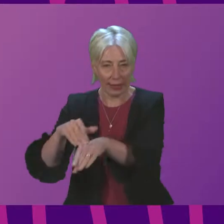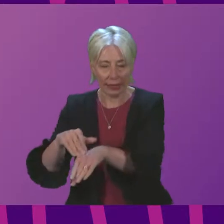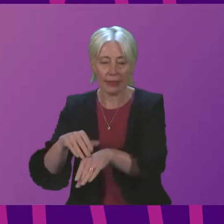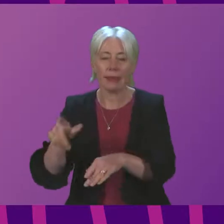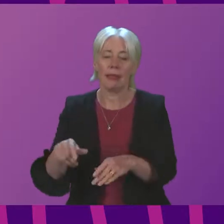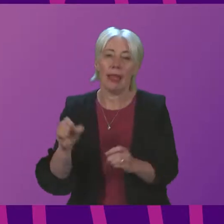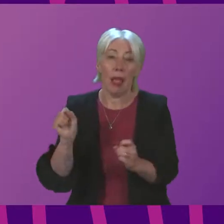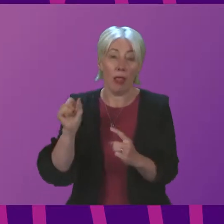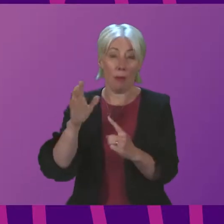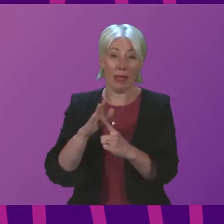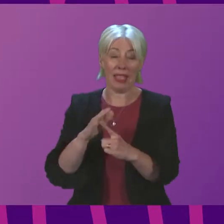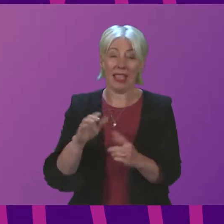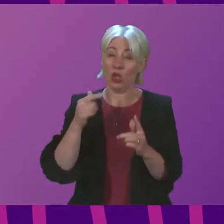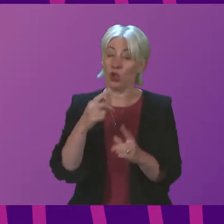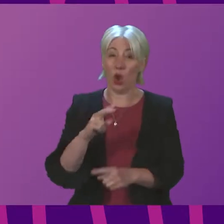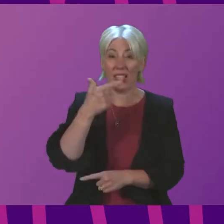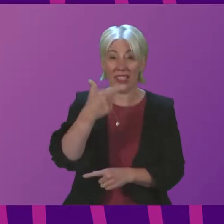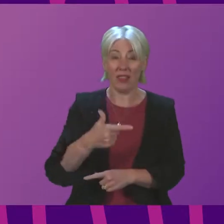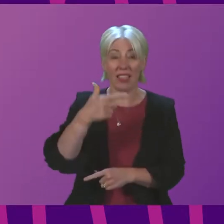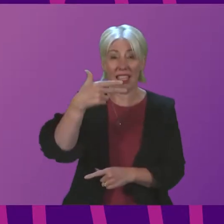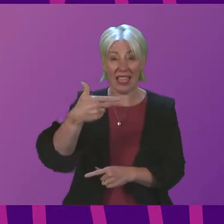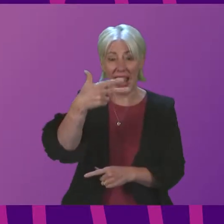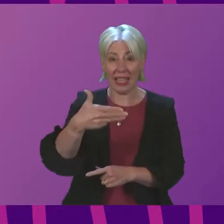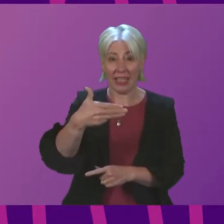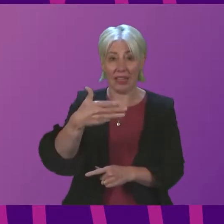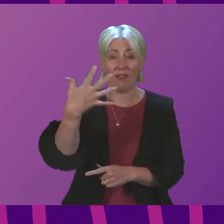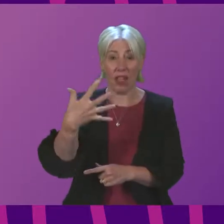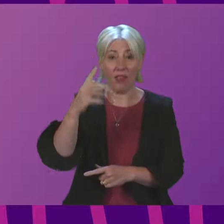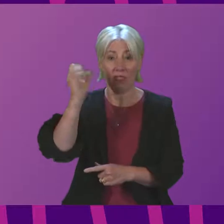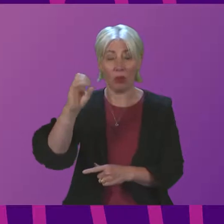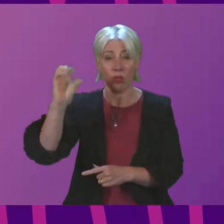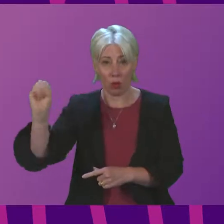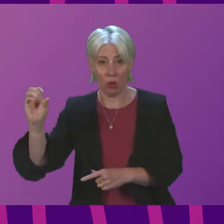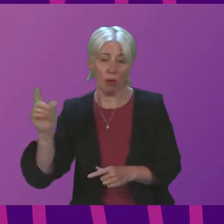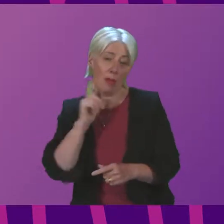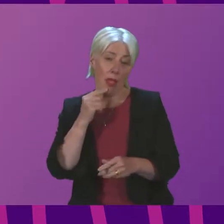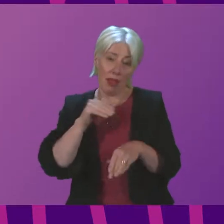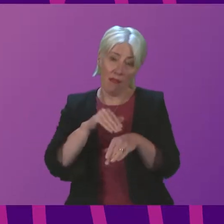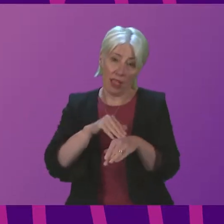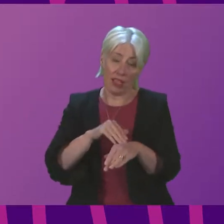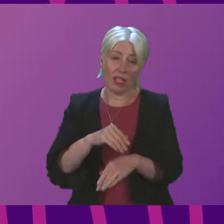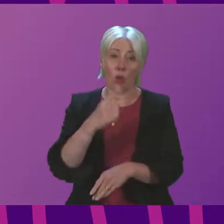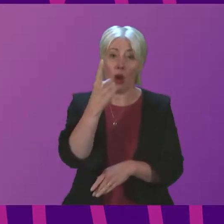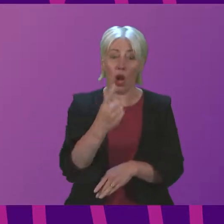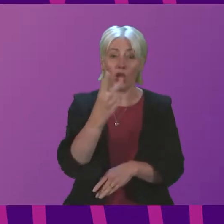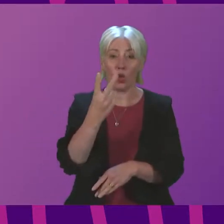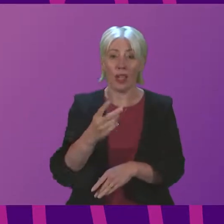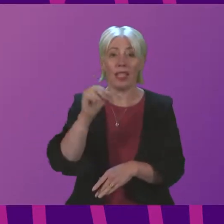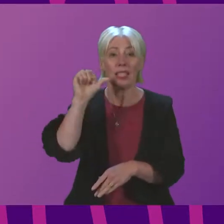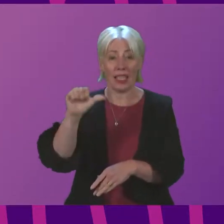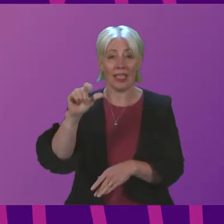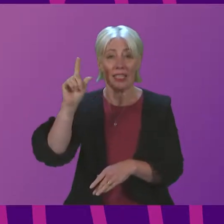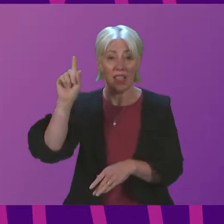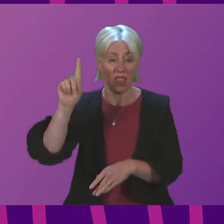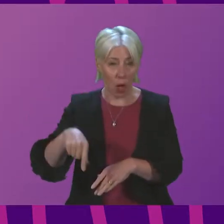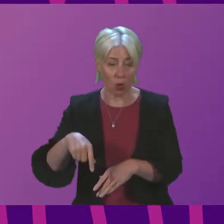disruption saw 79,500 Scottish Power customers and 126,000 Scottish and Southern Energy